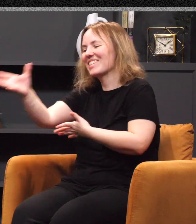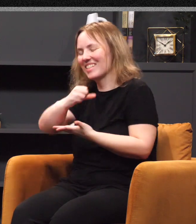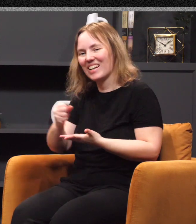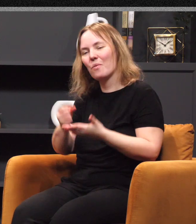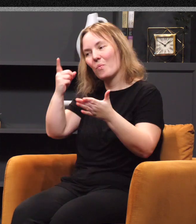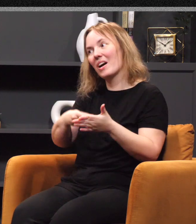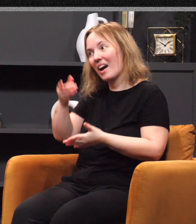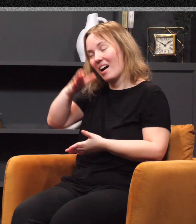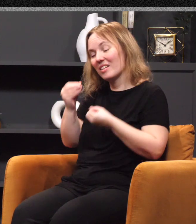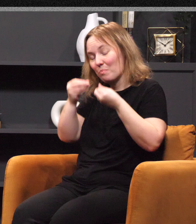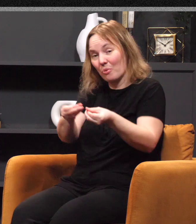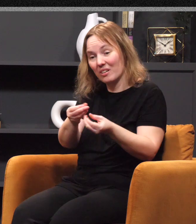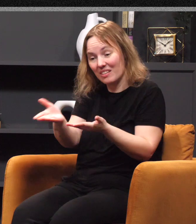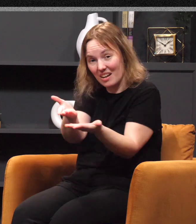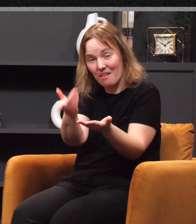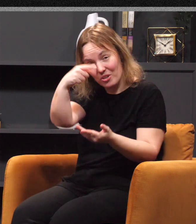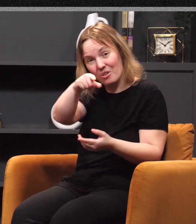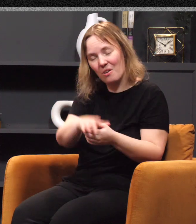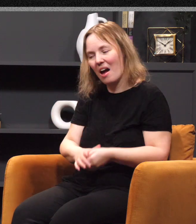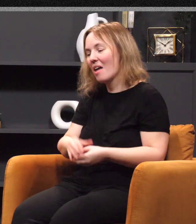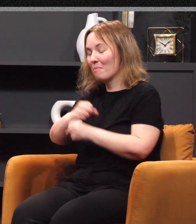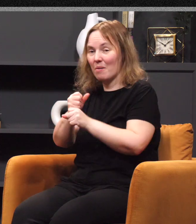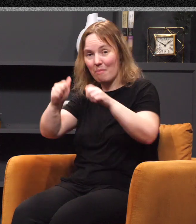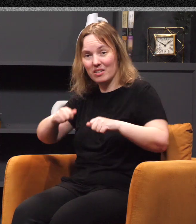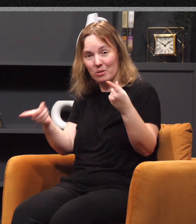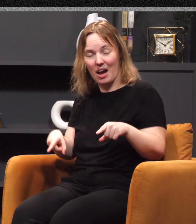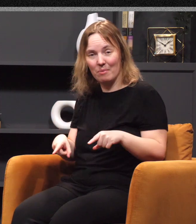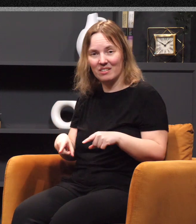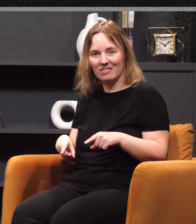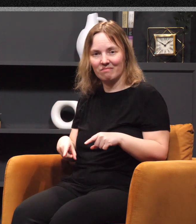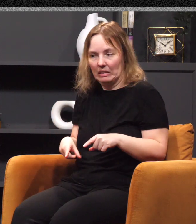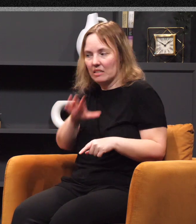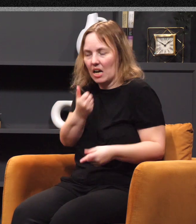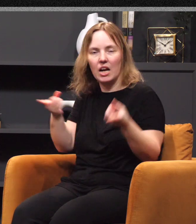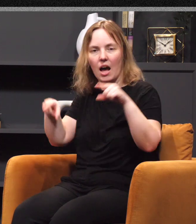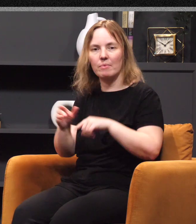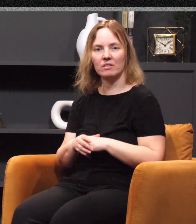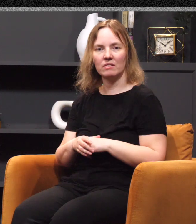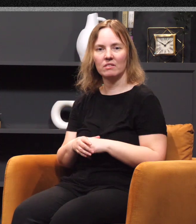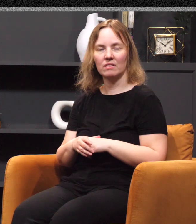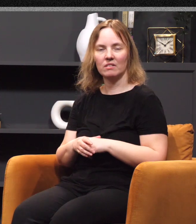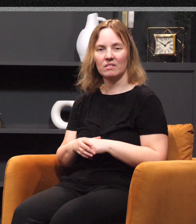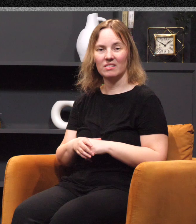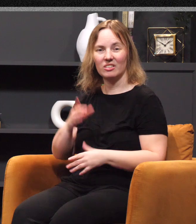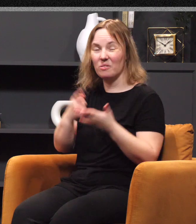what God has made possible to happen, then it's not going to happen. And you know what? It's not God's fault.